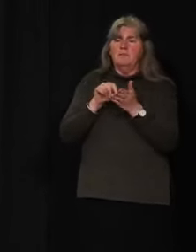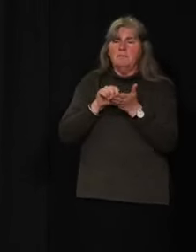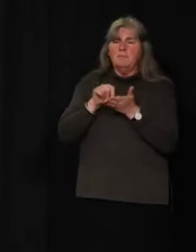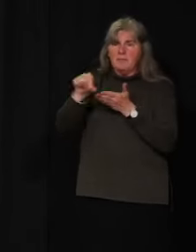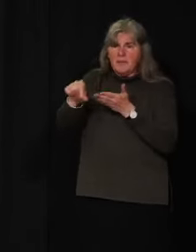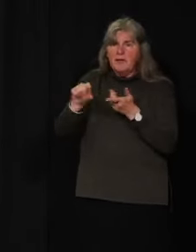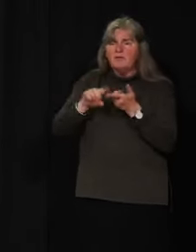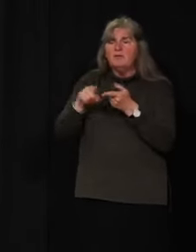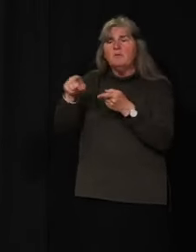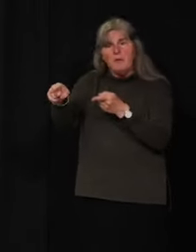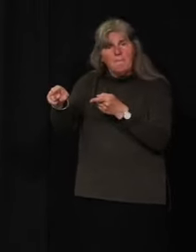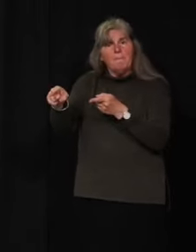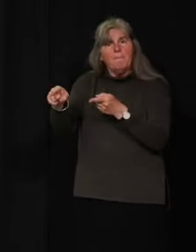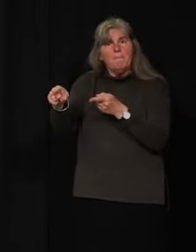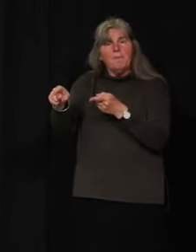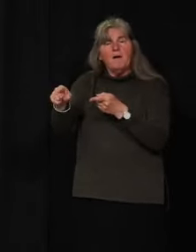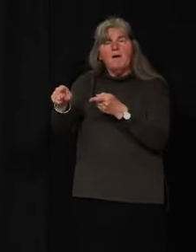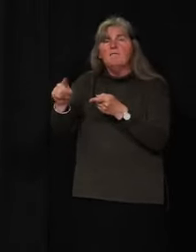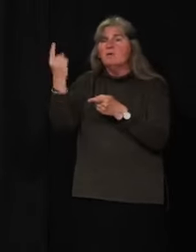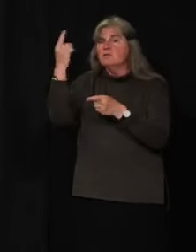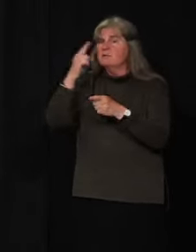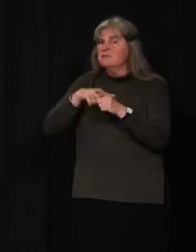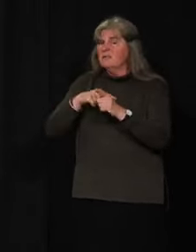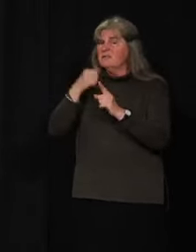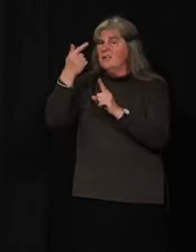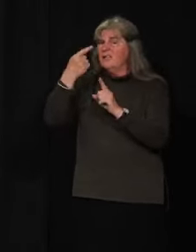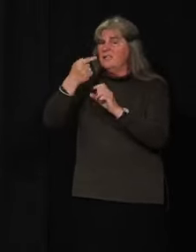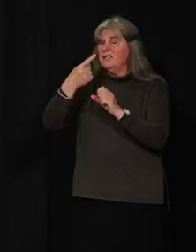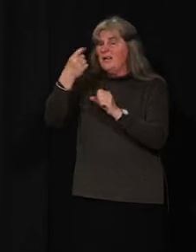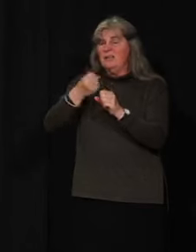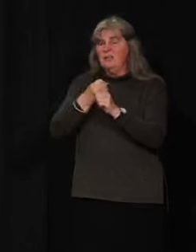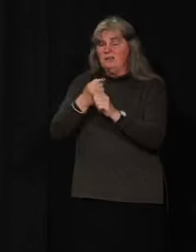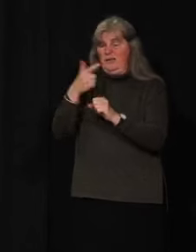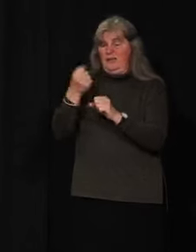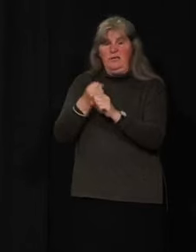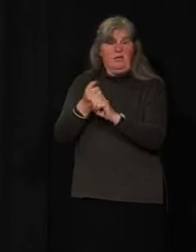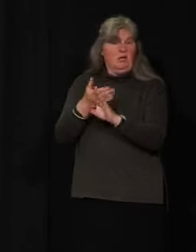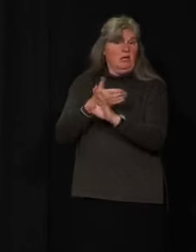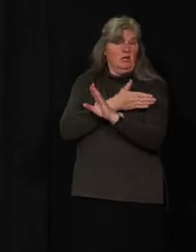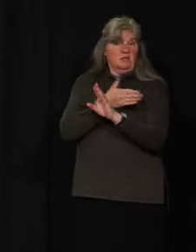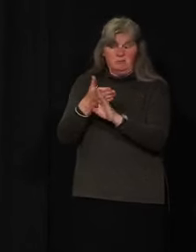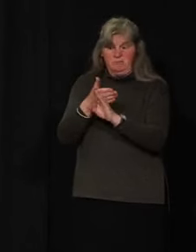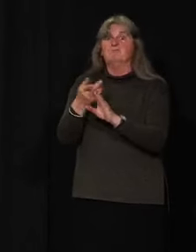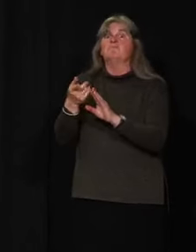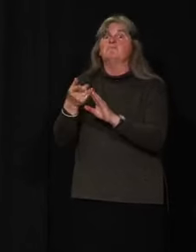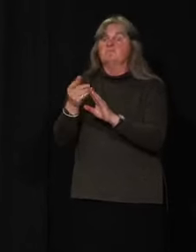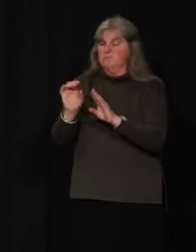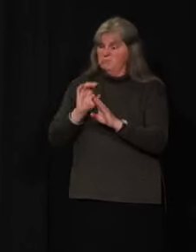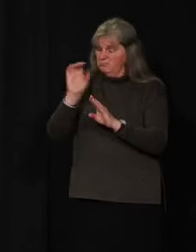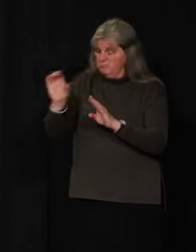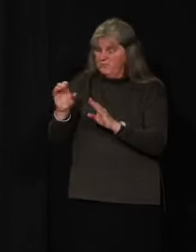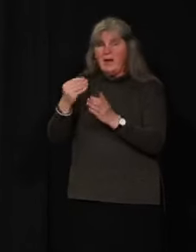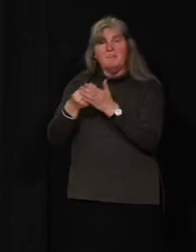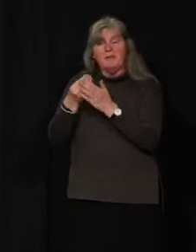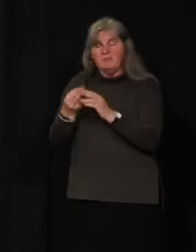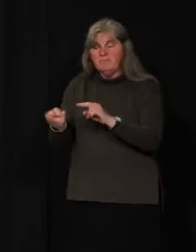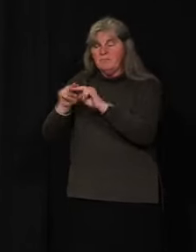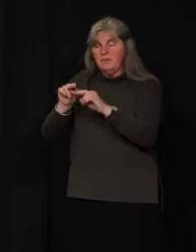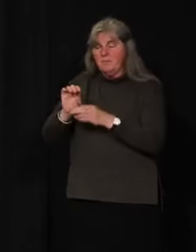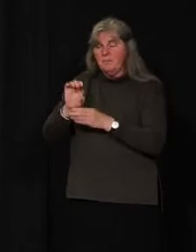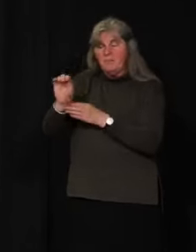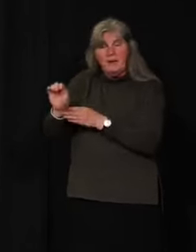child care operators for the first time in a decade in 2018. This increase in funding included